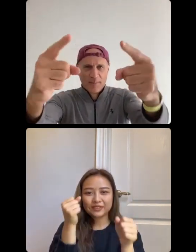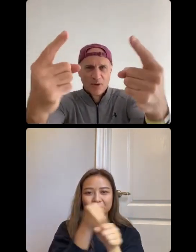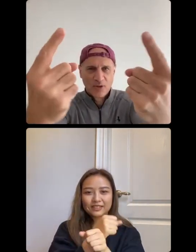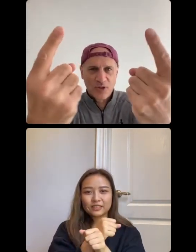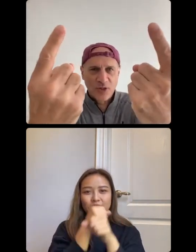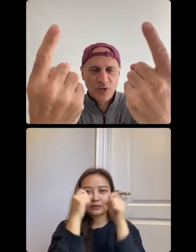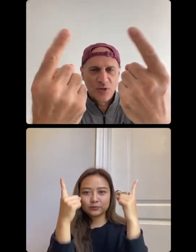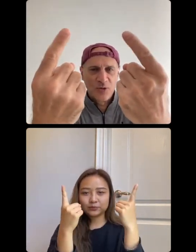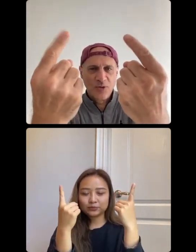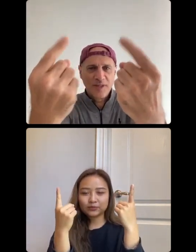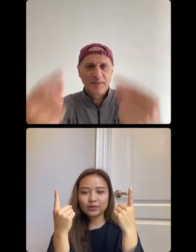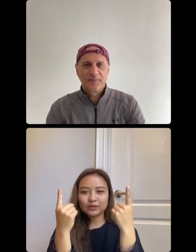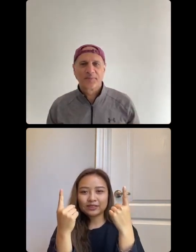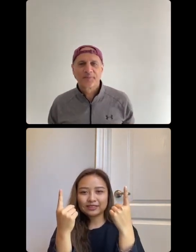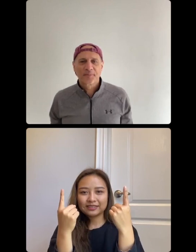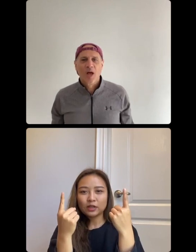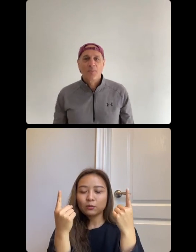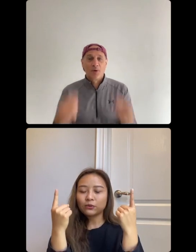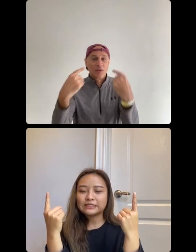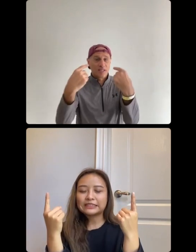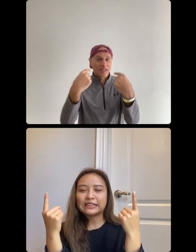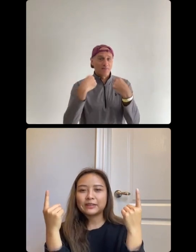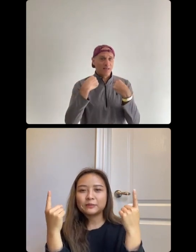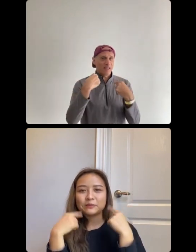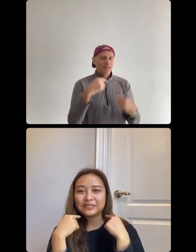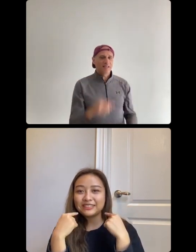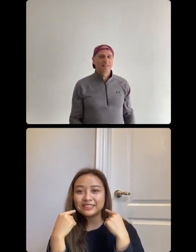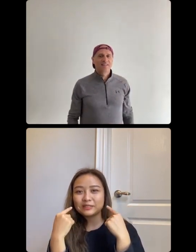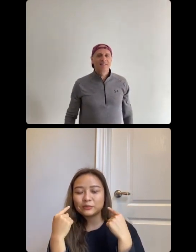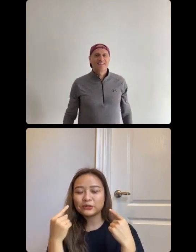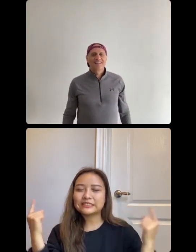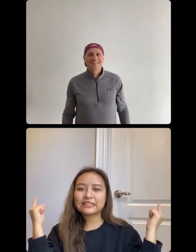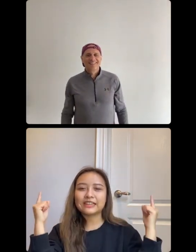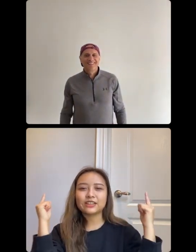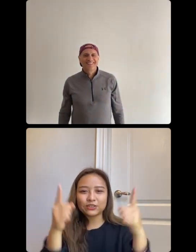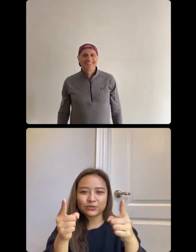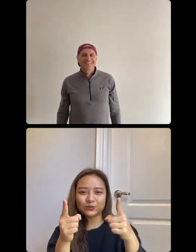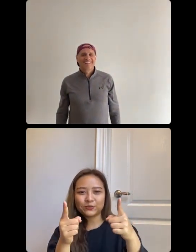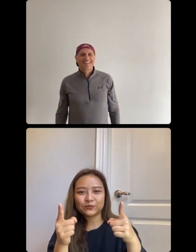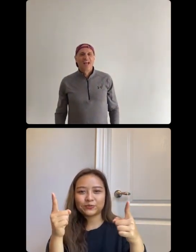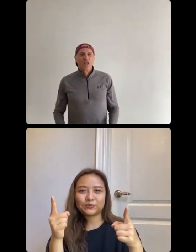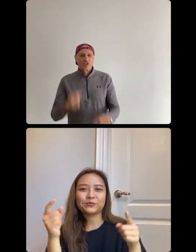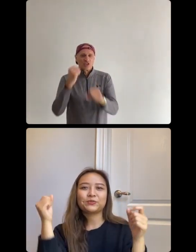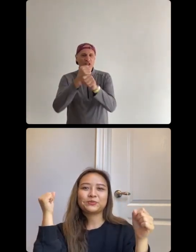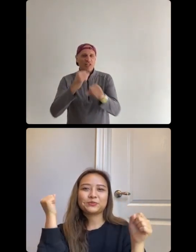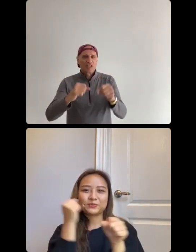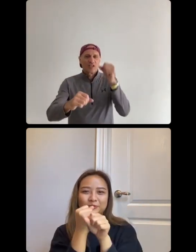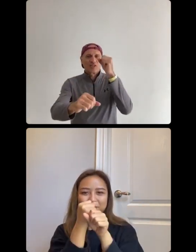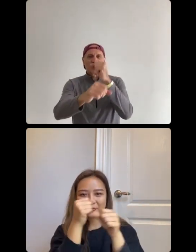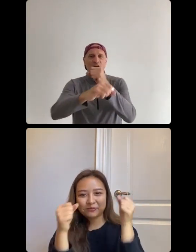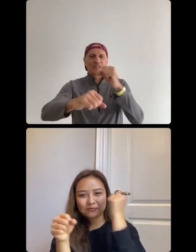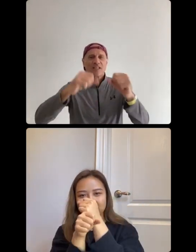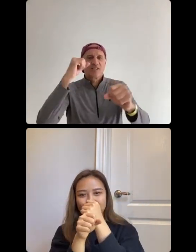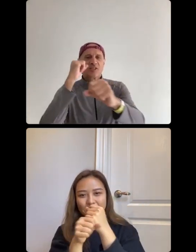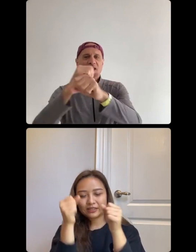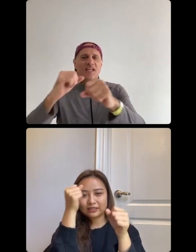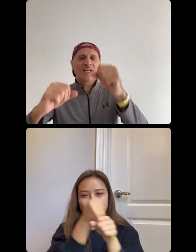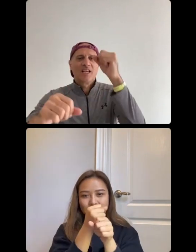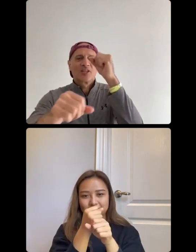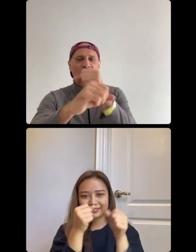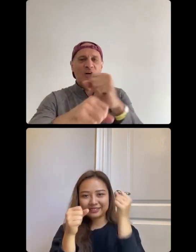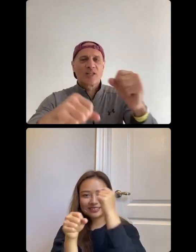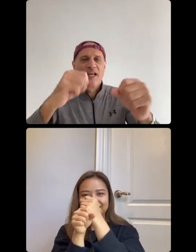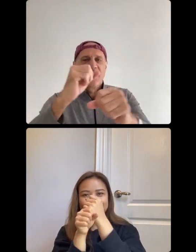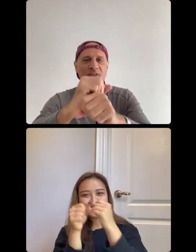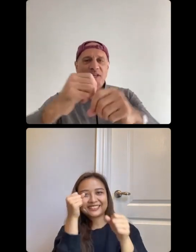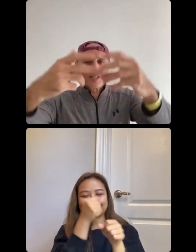number two. Point it at me. Point it at you. Stink, stonk, stink,